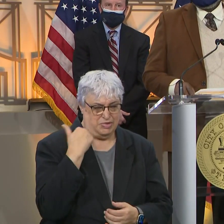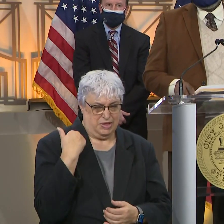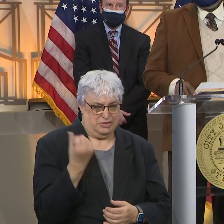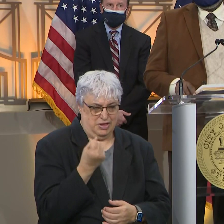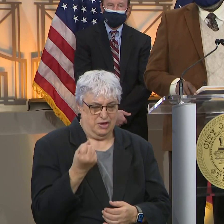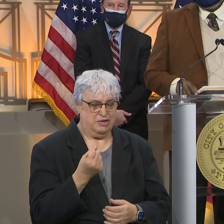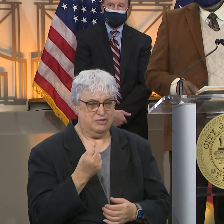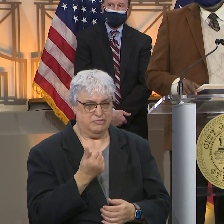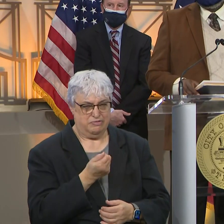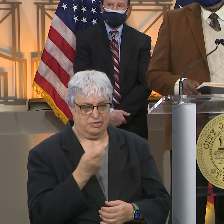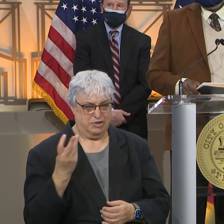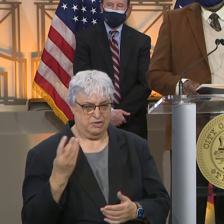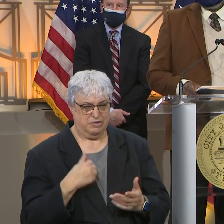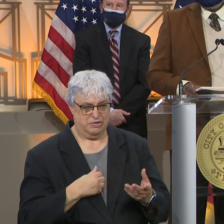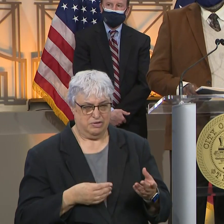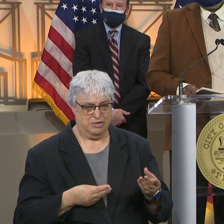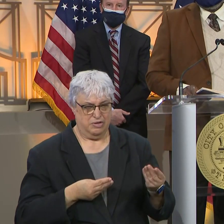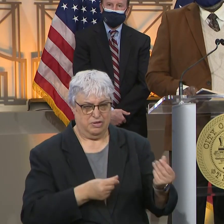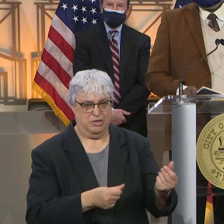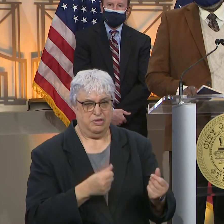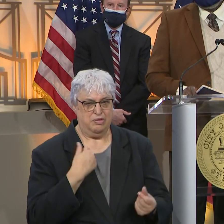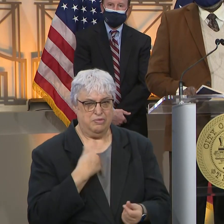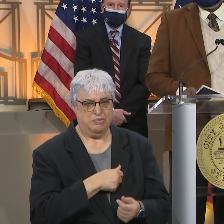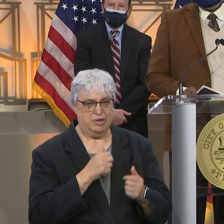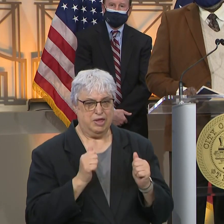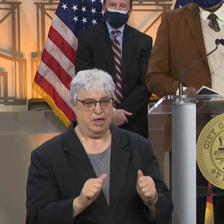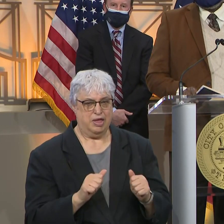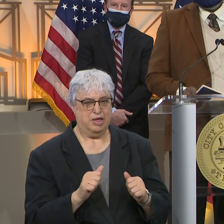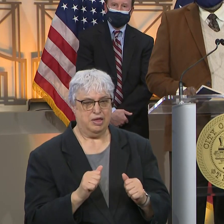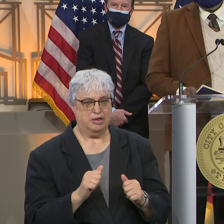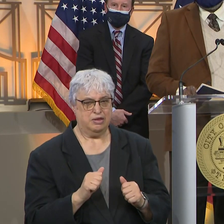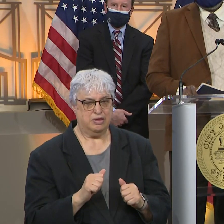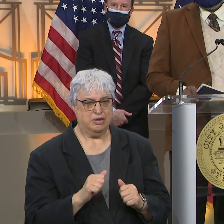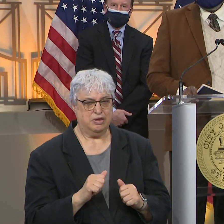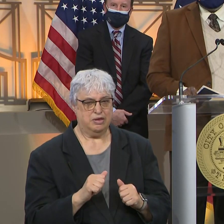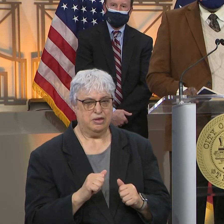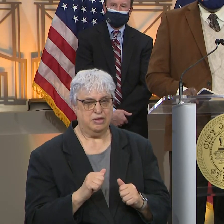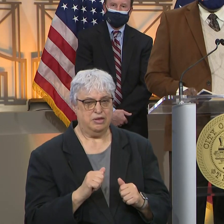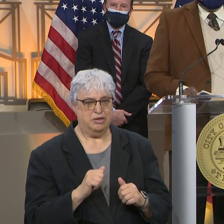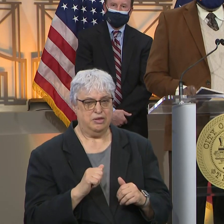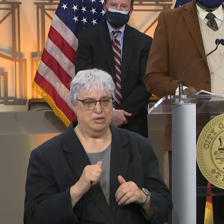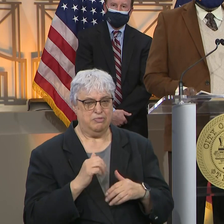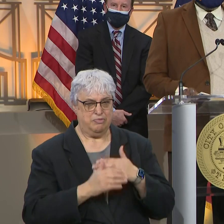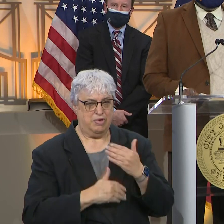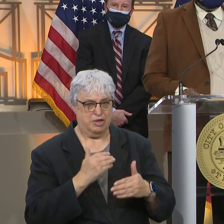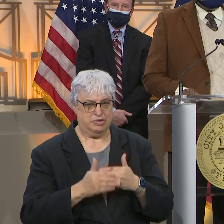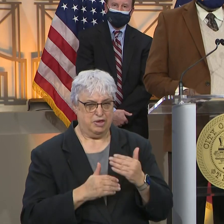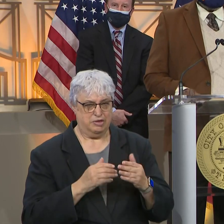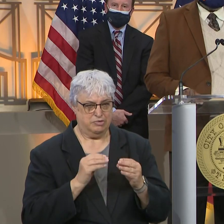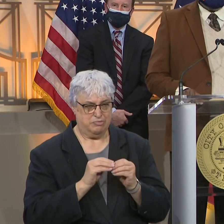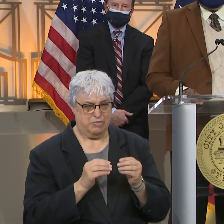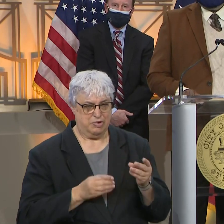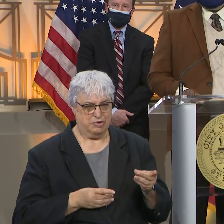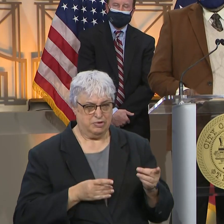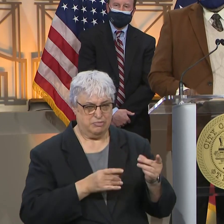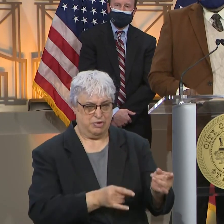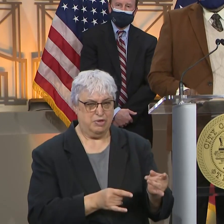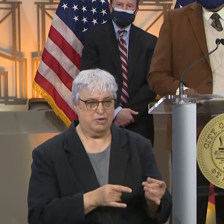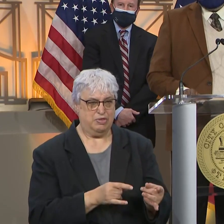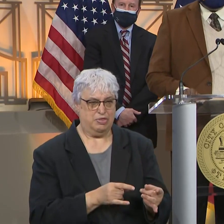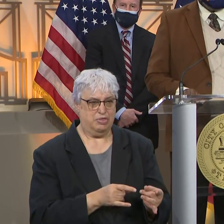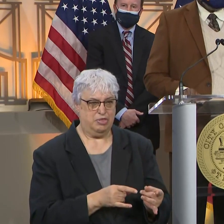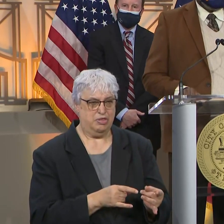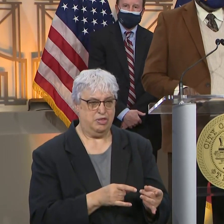some efficiencies that we believe that we can implement in order to make that process go smoother. I think if you looked at the layout that